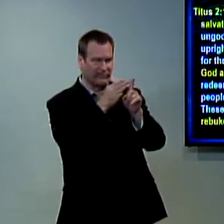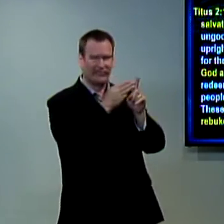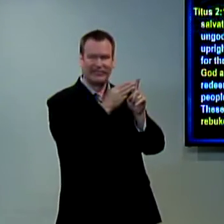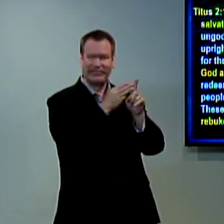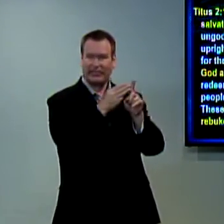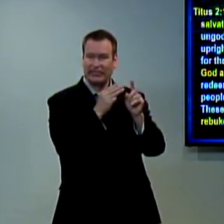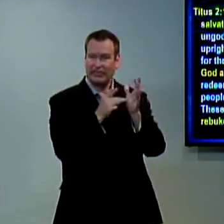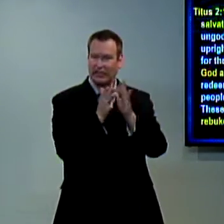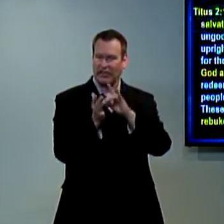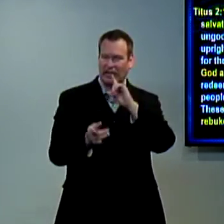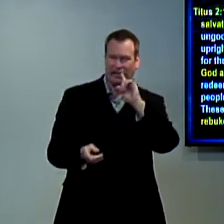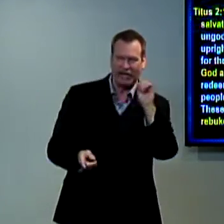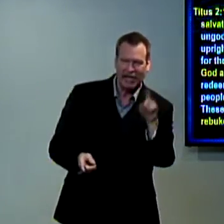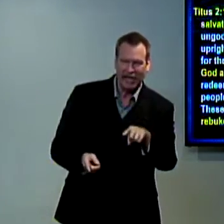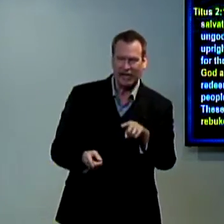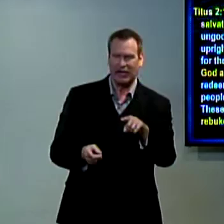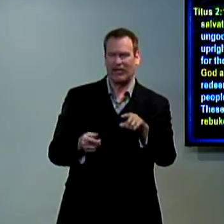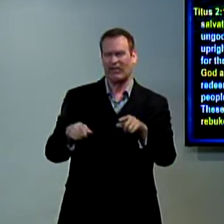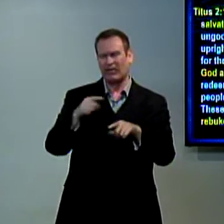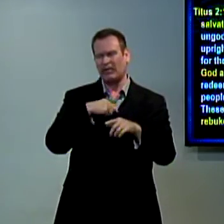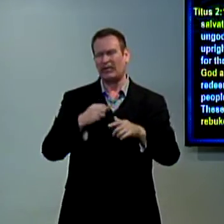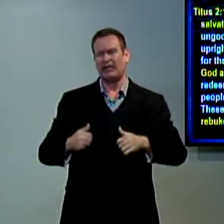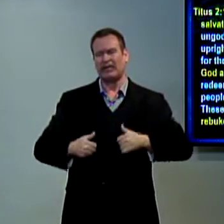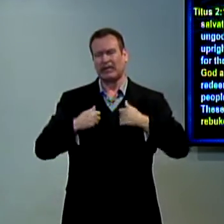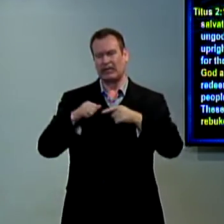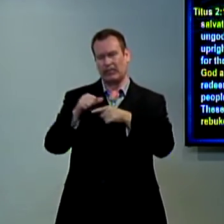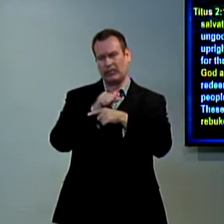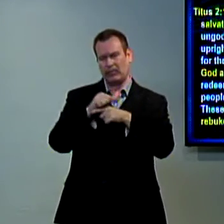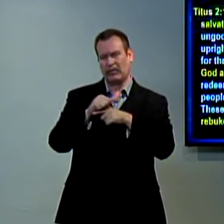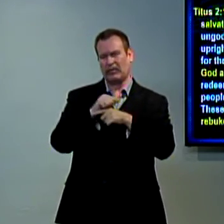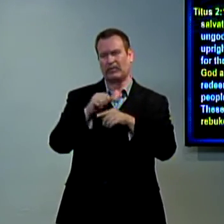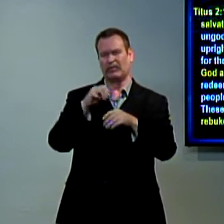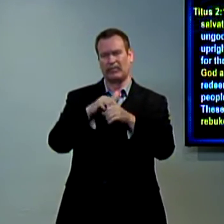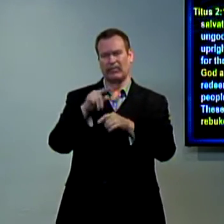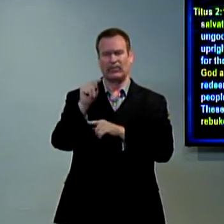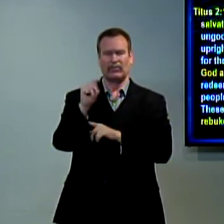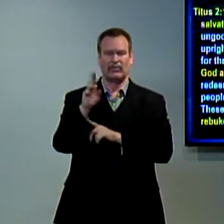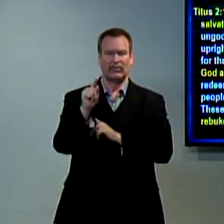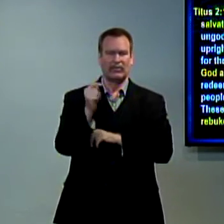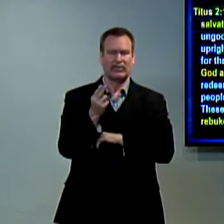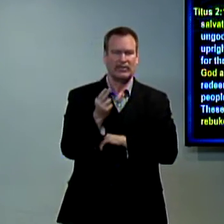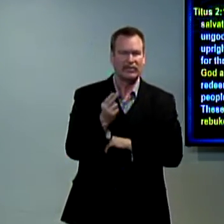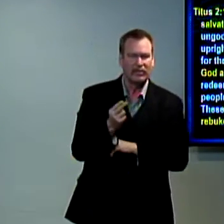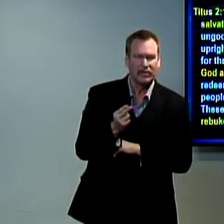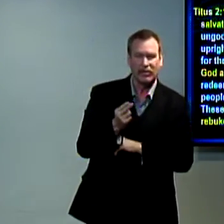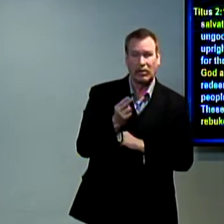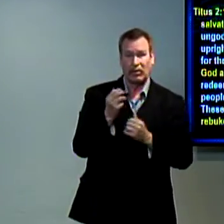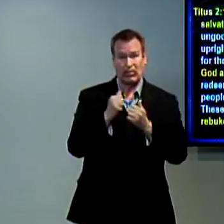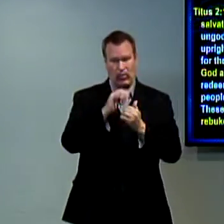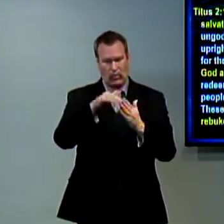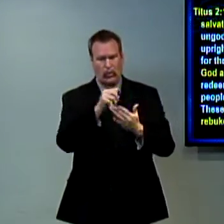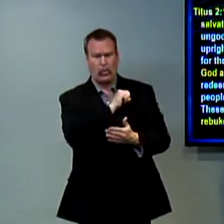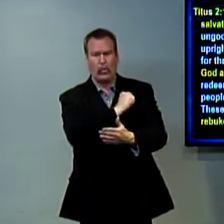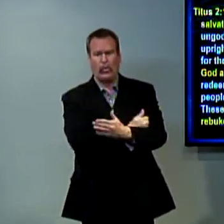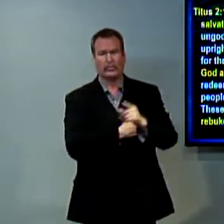one another to turn to Jesus Christ to his commands that we live a life of truth